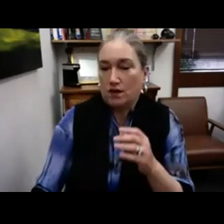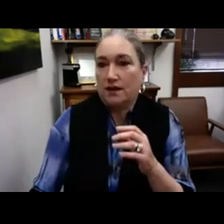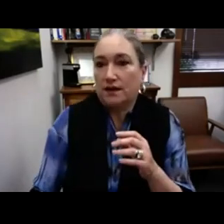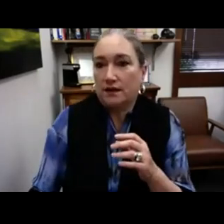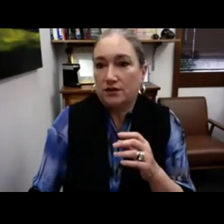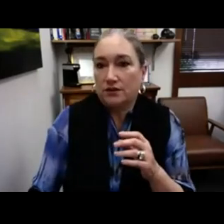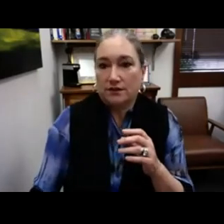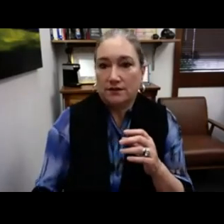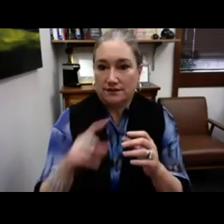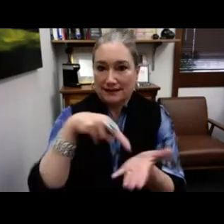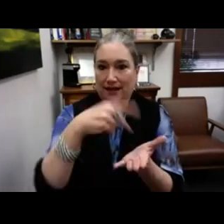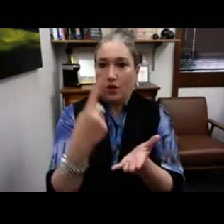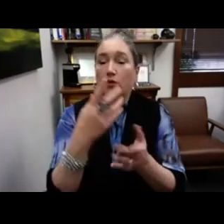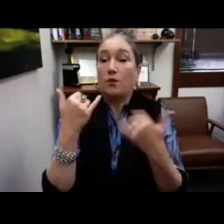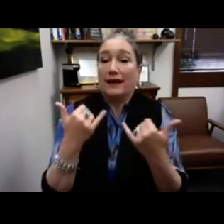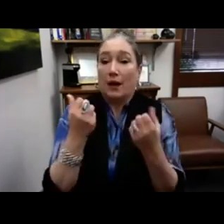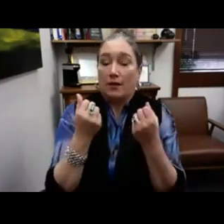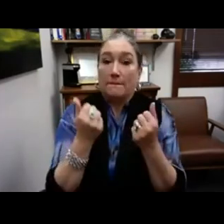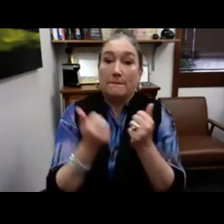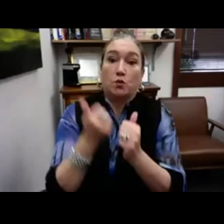So it should be a standalone division.